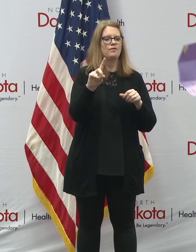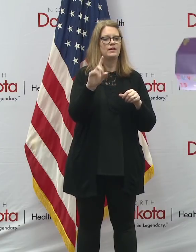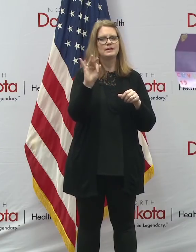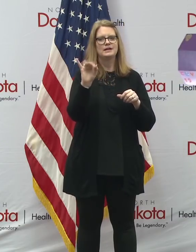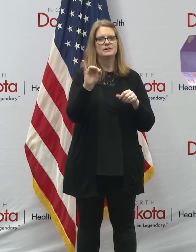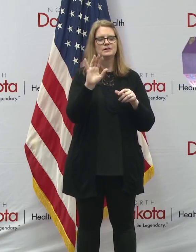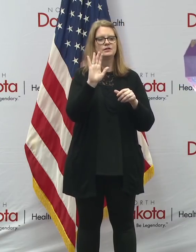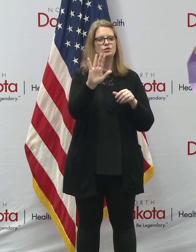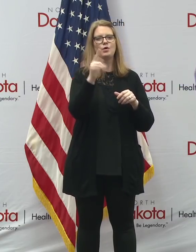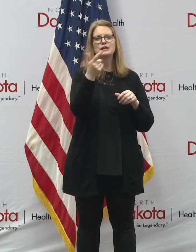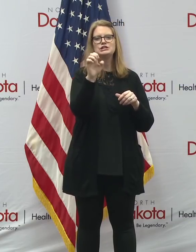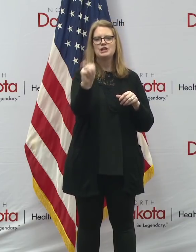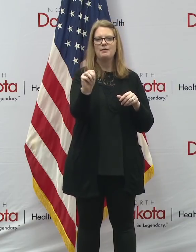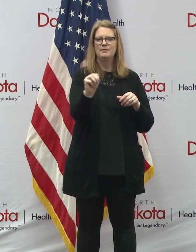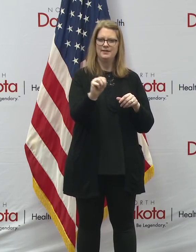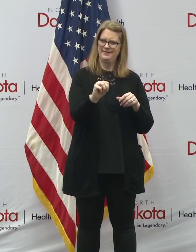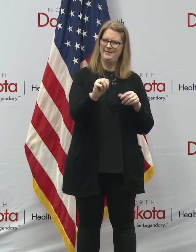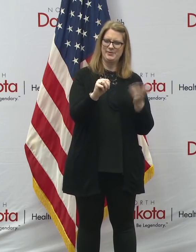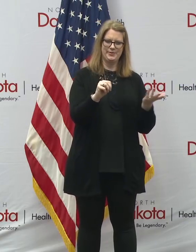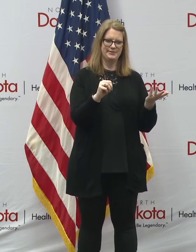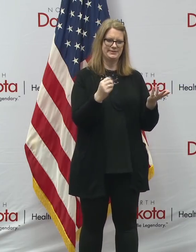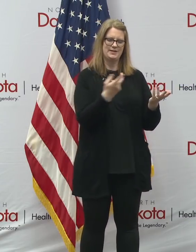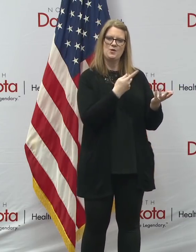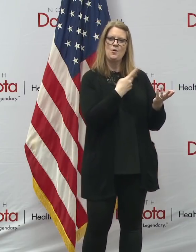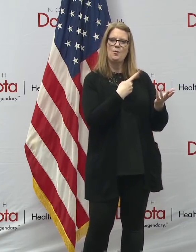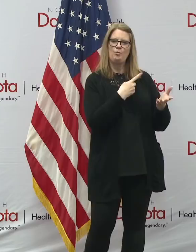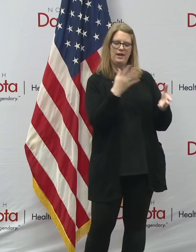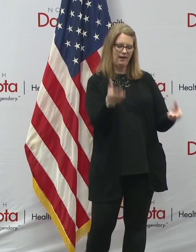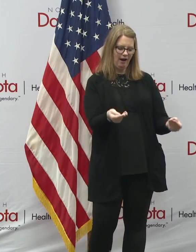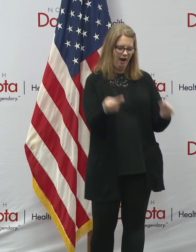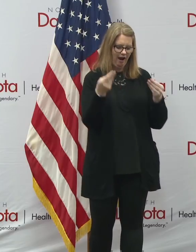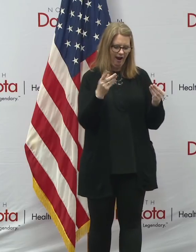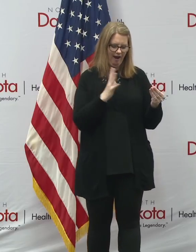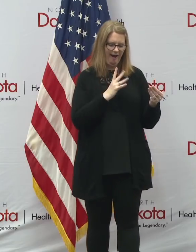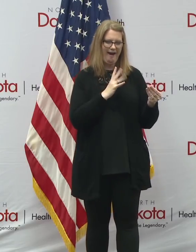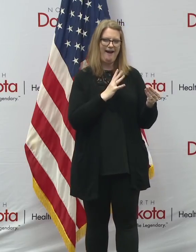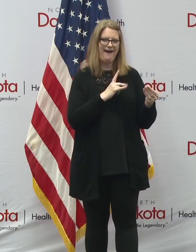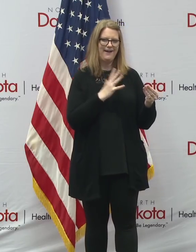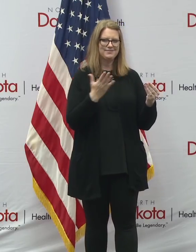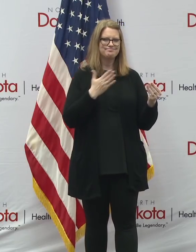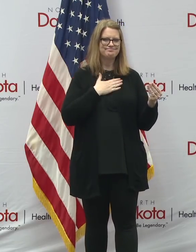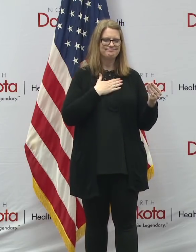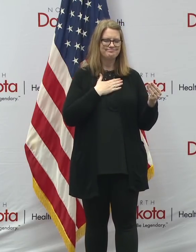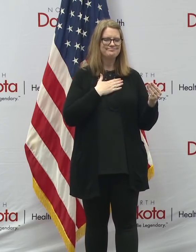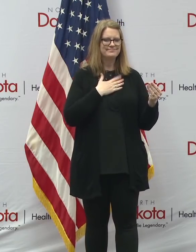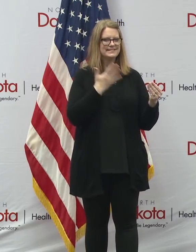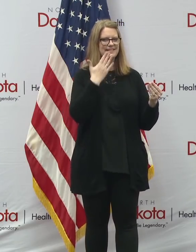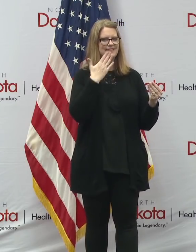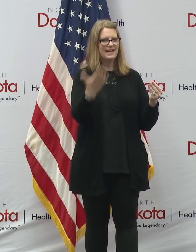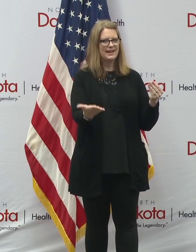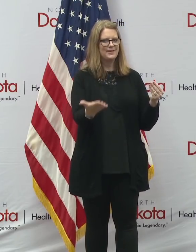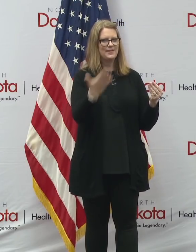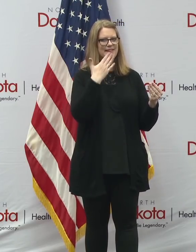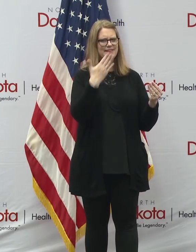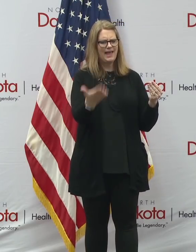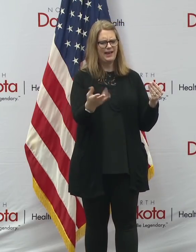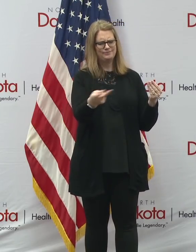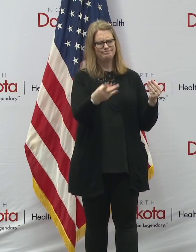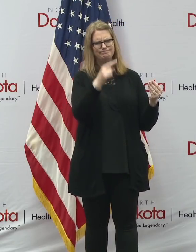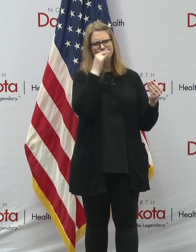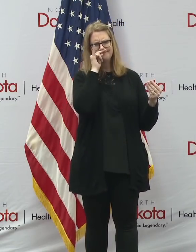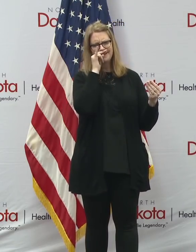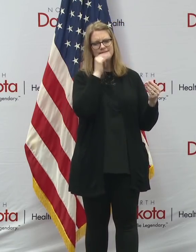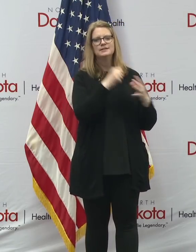you're a gem. Anyway, these are little bright spots. The first lady and I are getting some of these in and I want to just say thank you for to these kids,